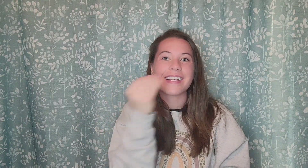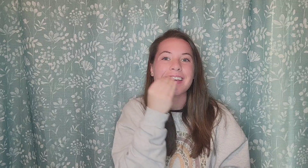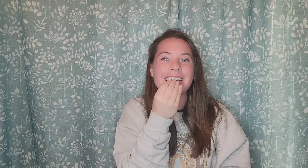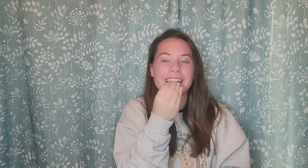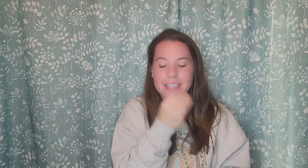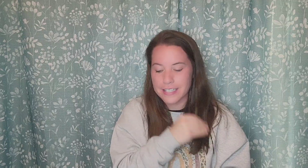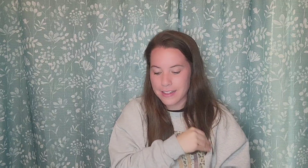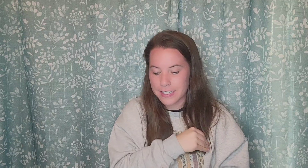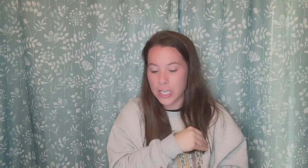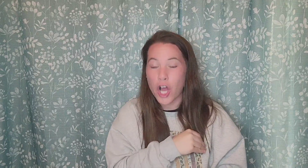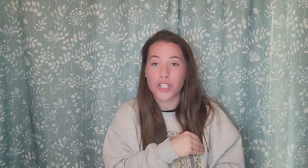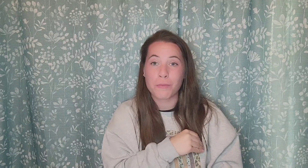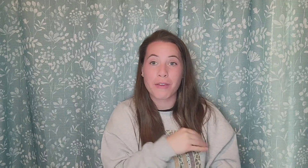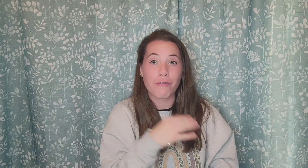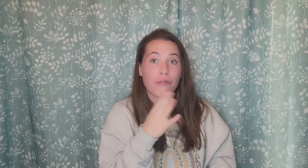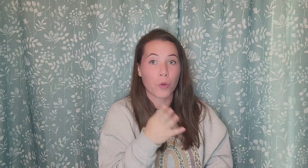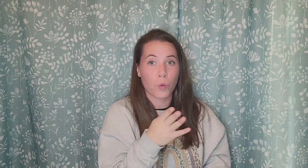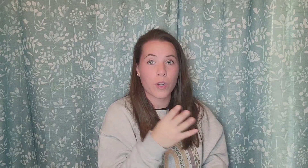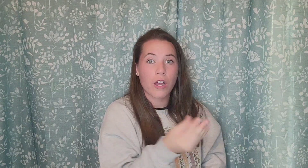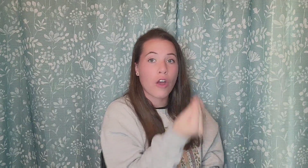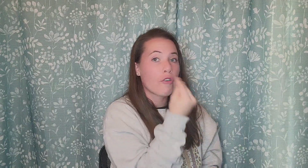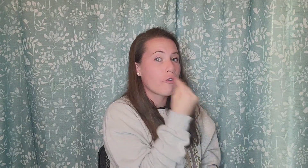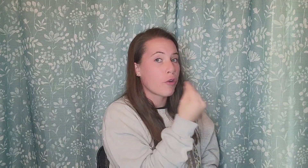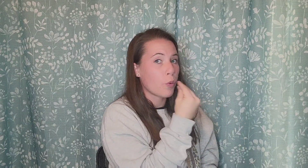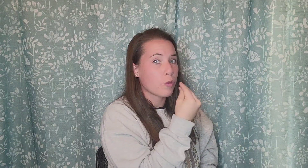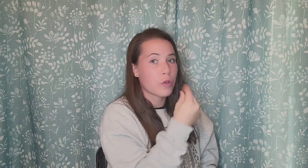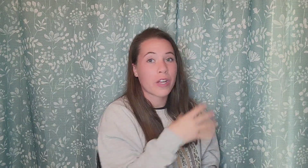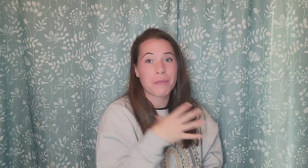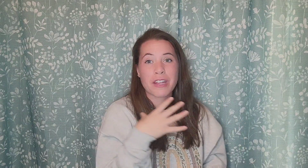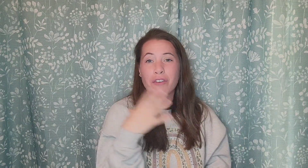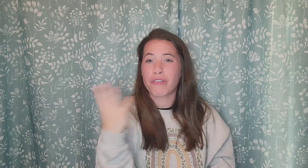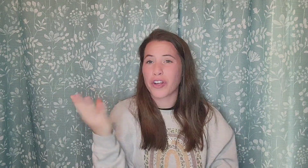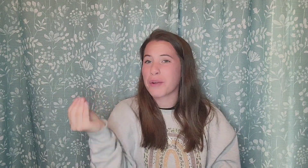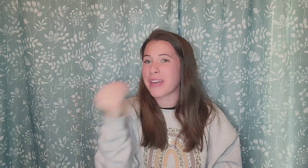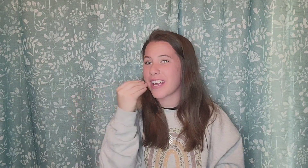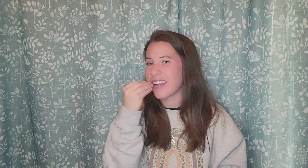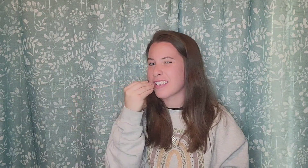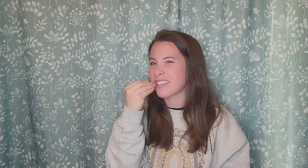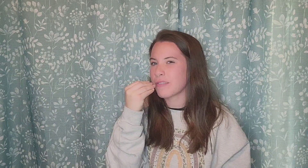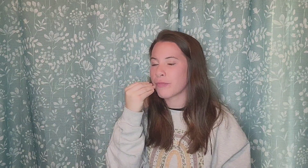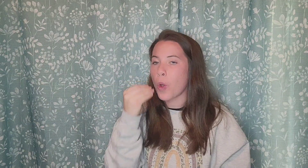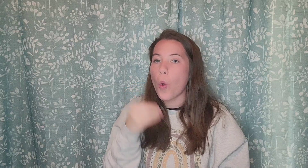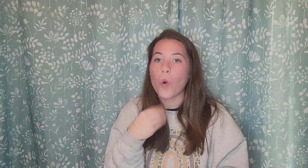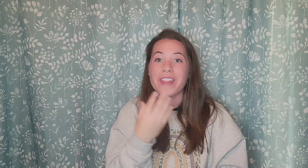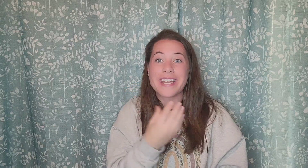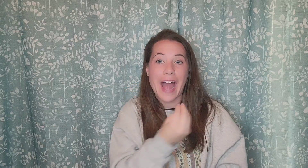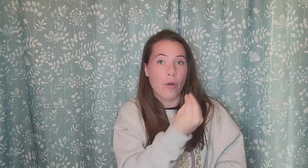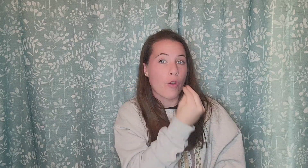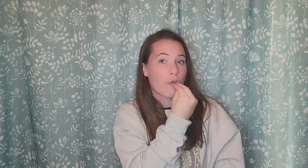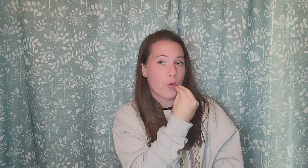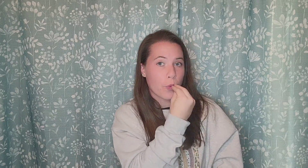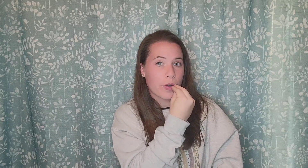Eat. This can also be food. Food. So it can be the verb eat. Or the noun food. Food.